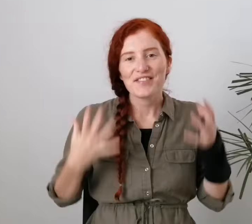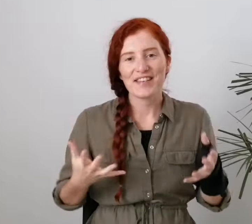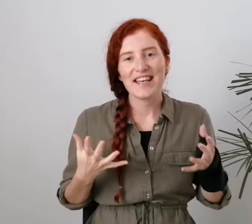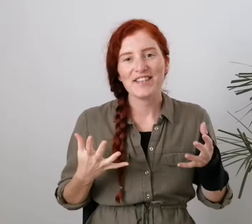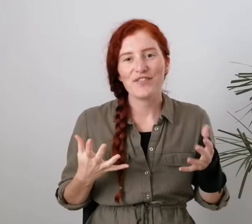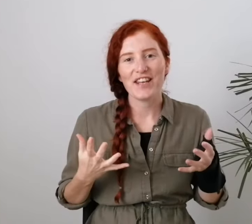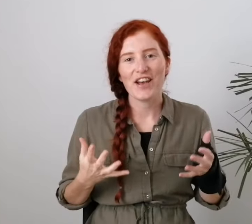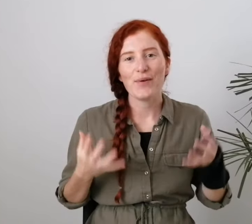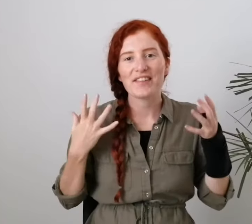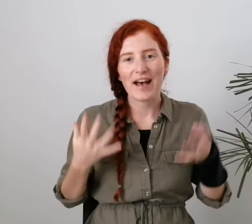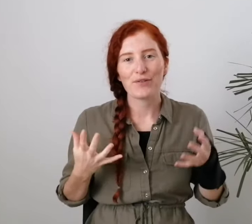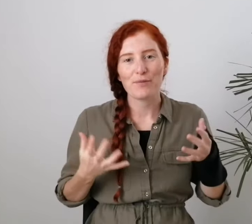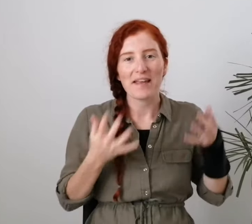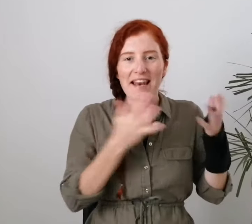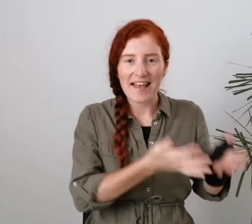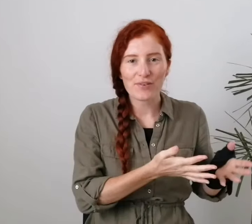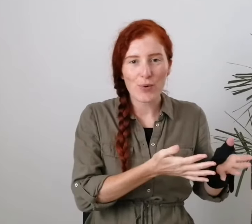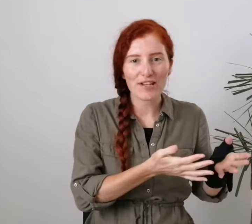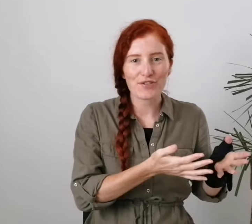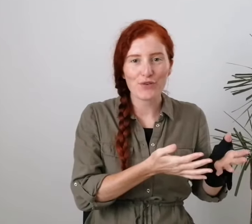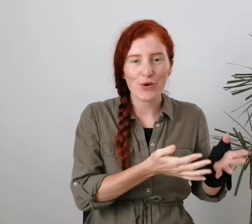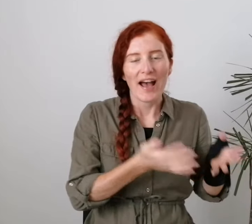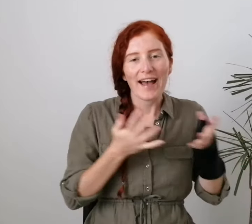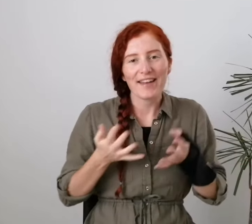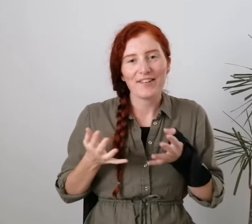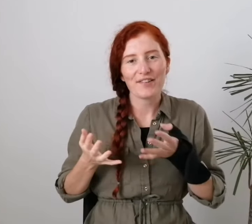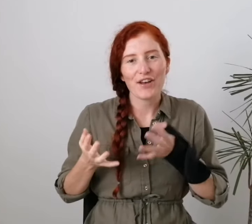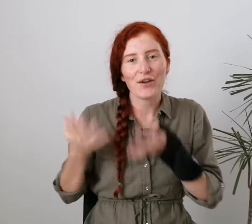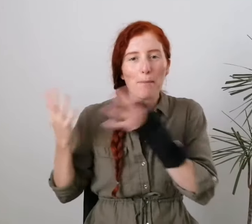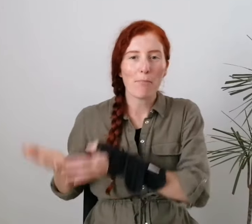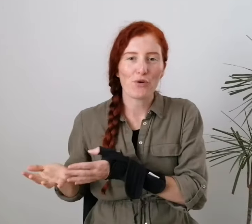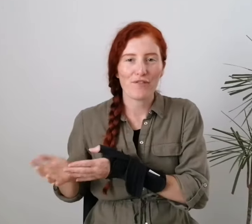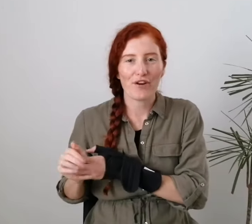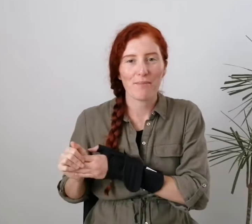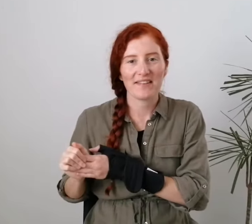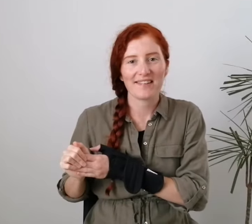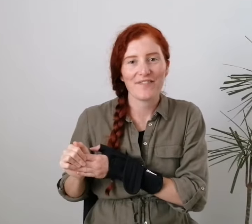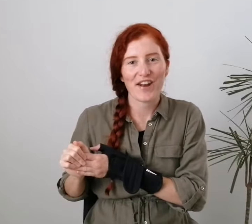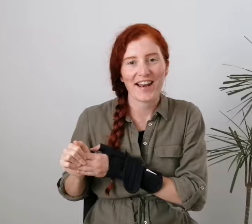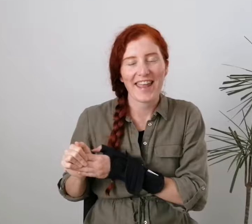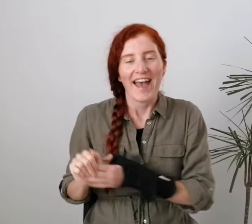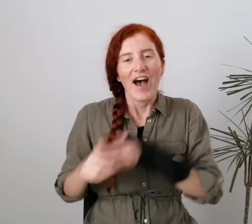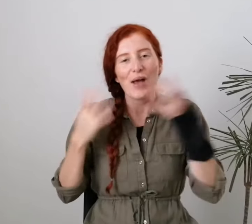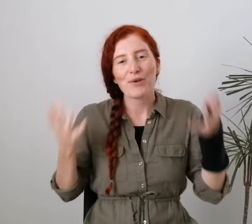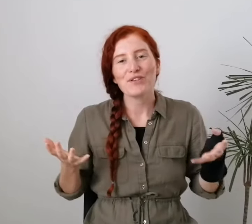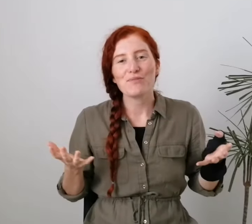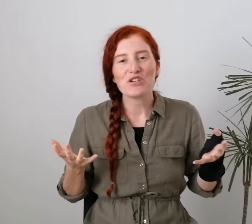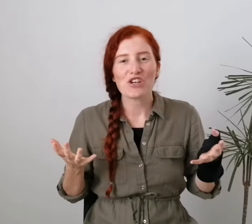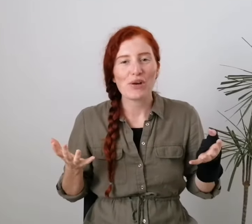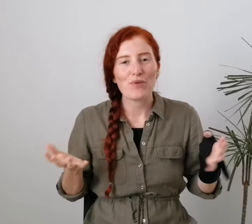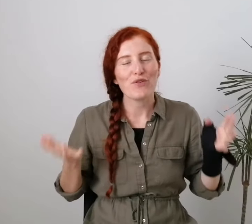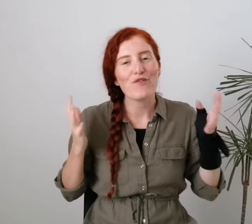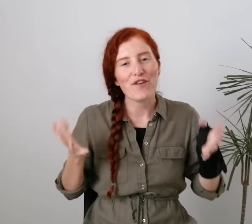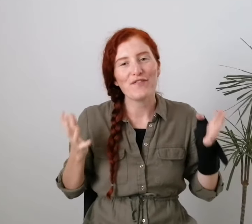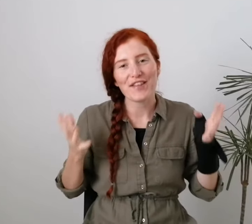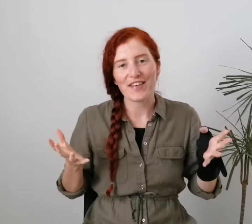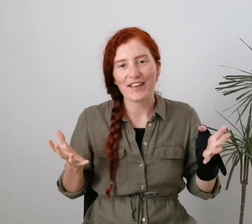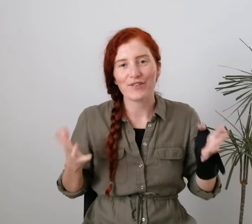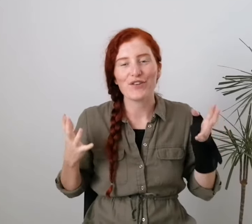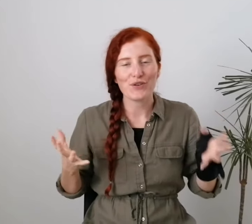Today's video is how to be less wasteful and in turn more environmentally friendly. I'm going to be sharing with you 50 things that